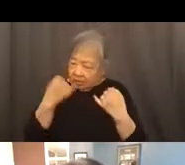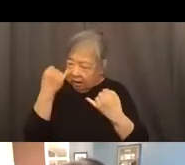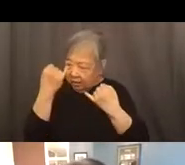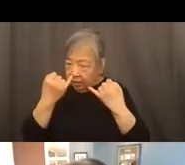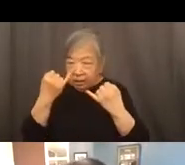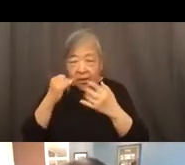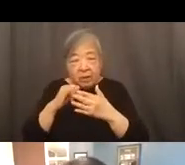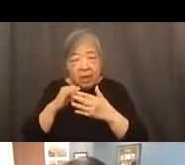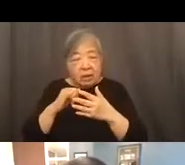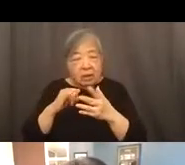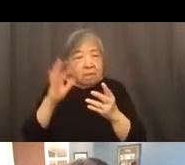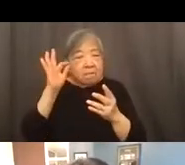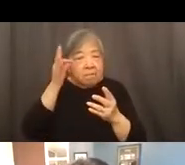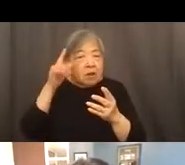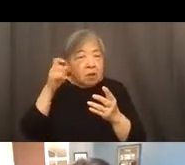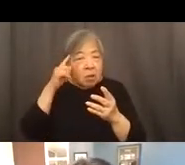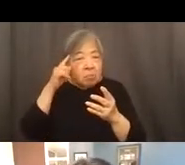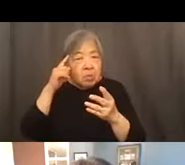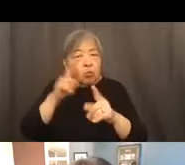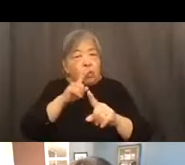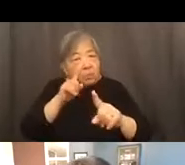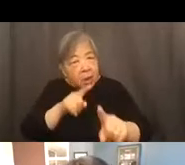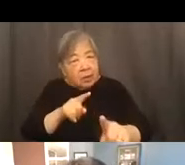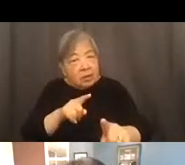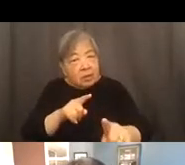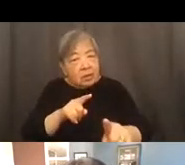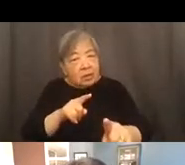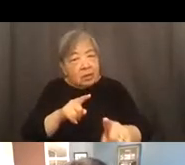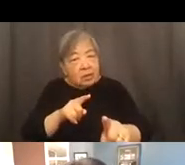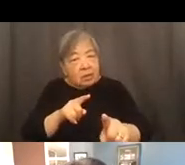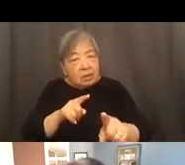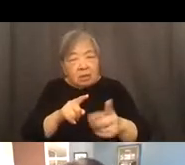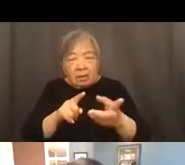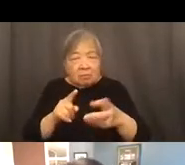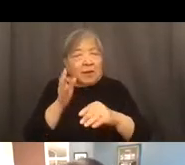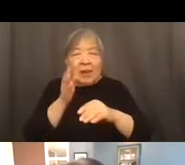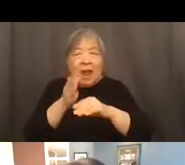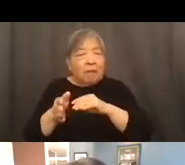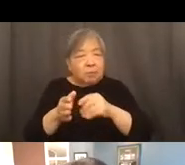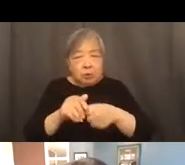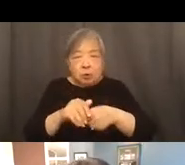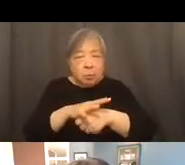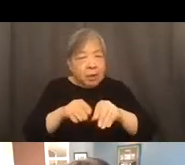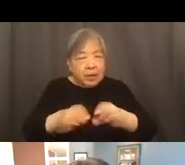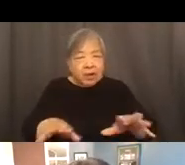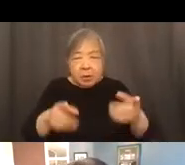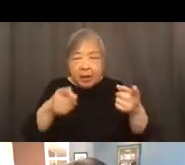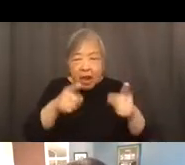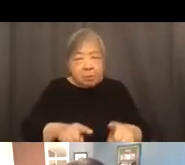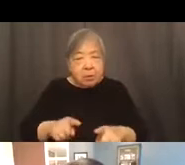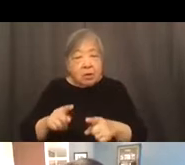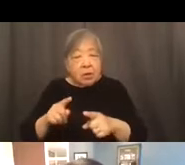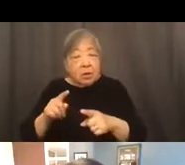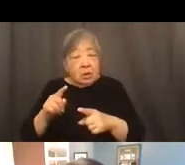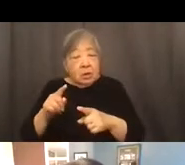the federal government, you know, responded right after the pandemic happened, responded very